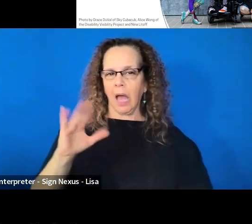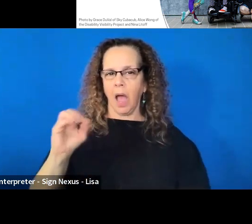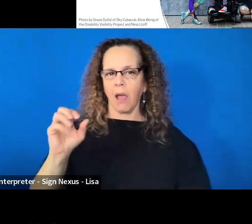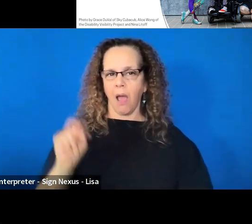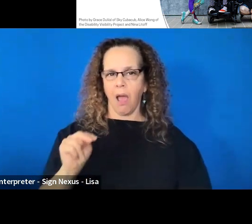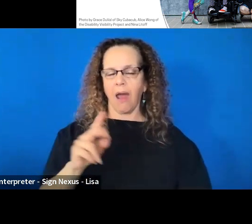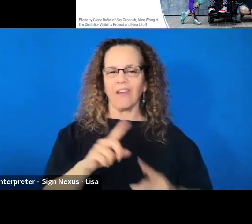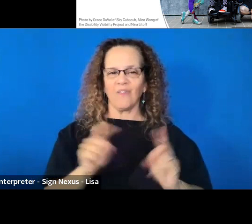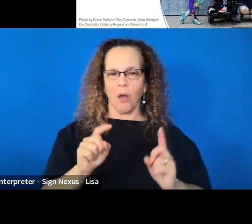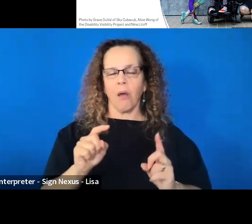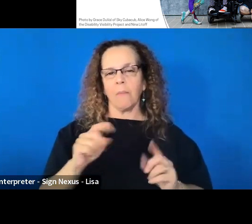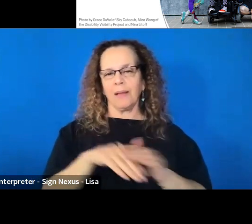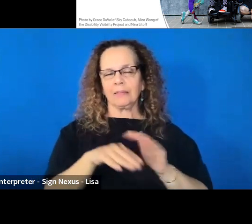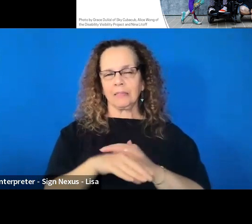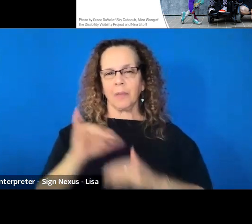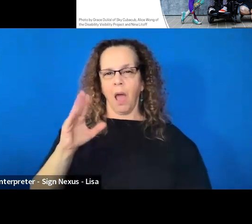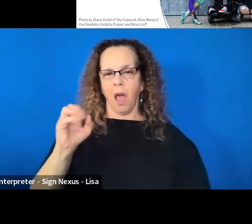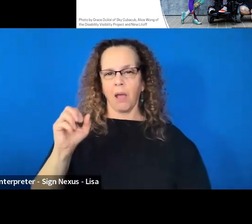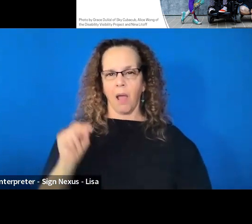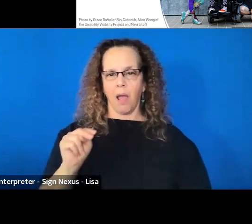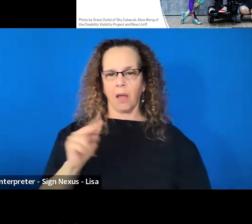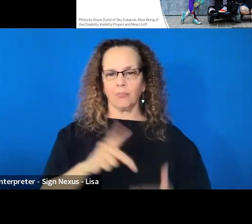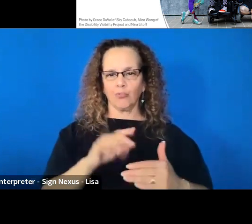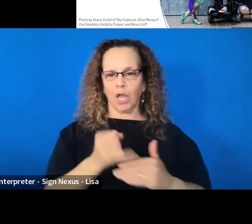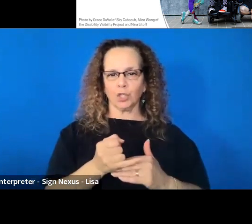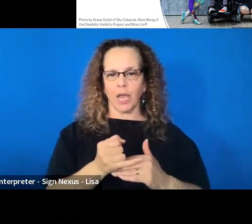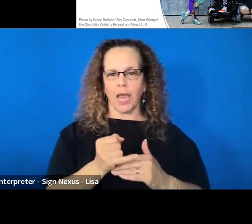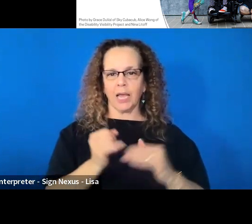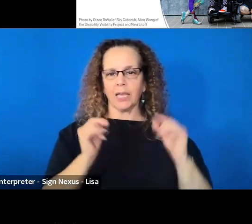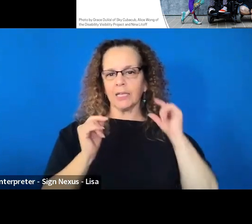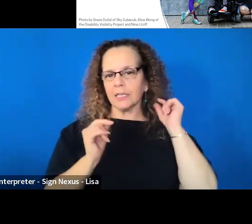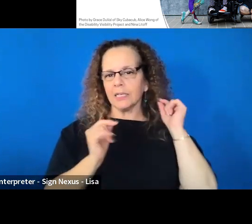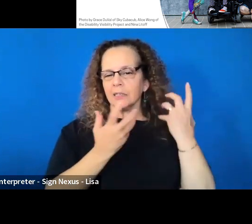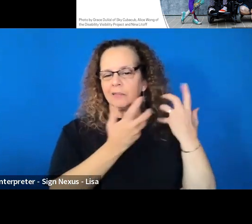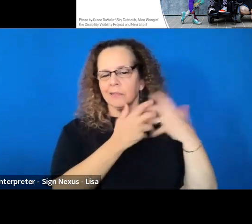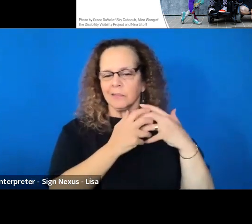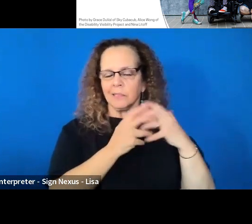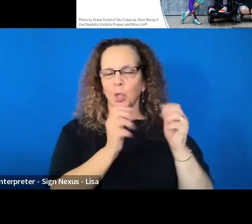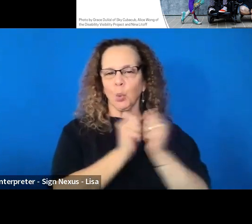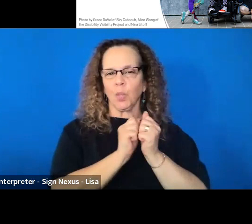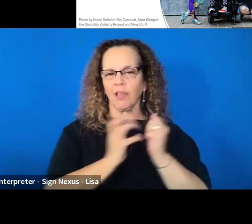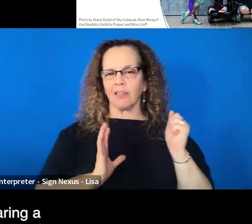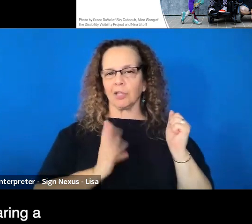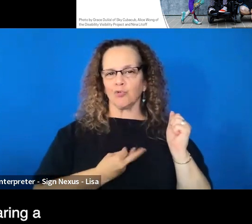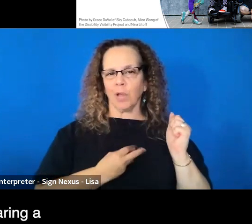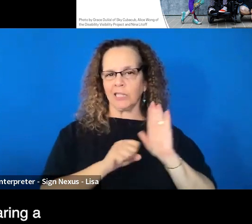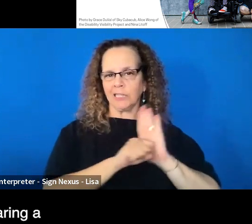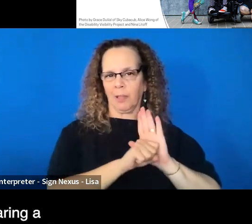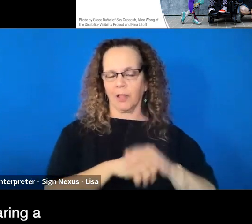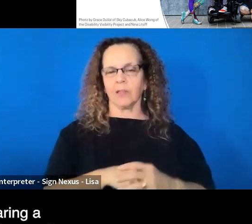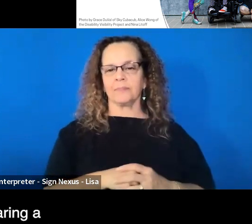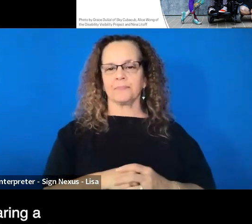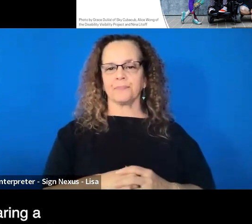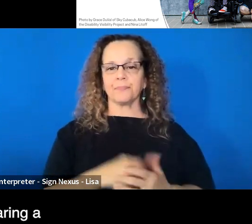icon project mishmashed with the trans symbol. And then I'm wearing